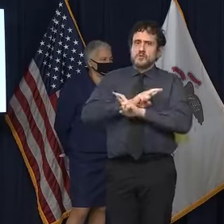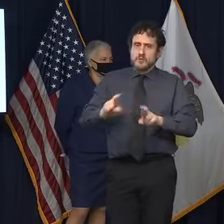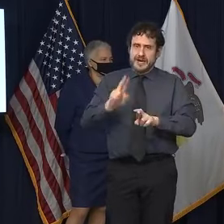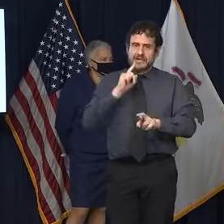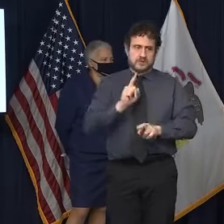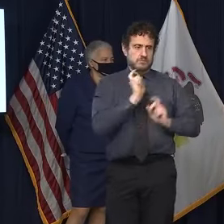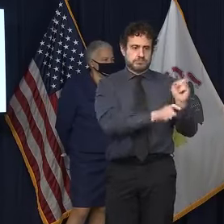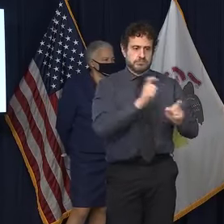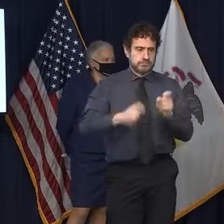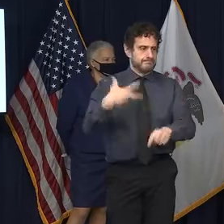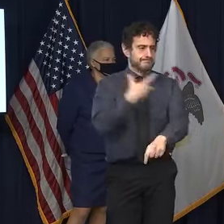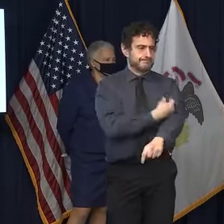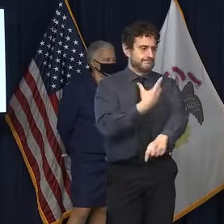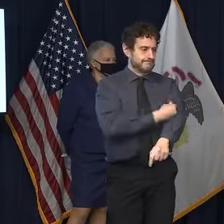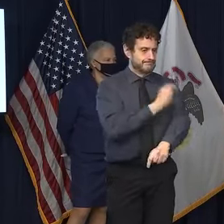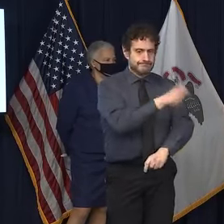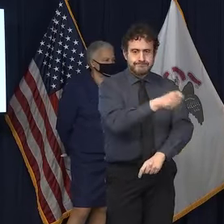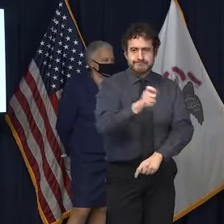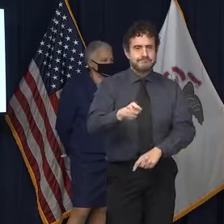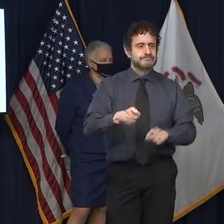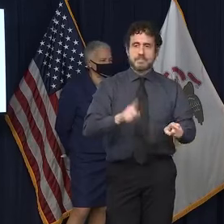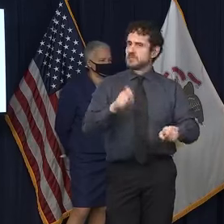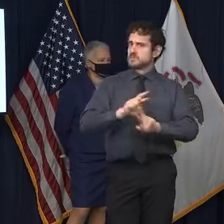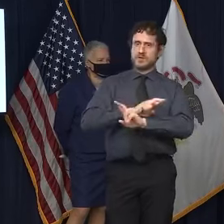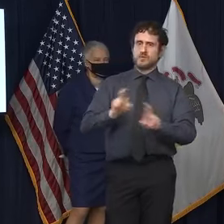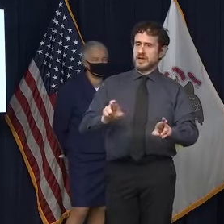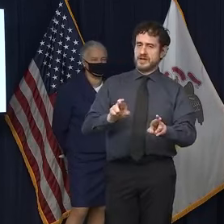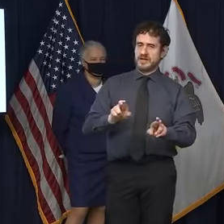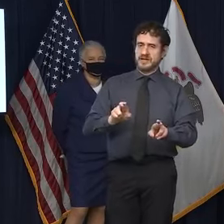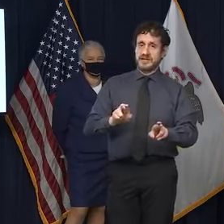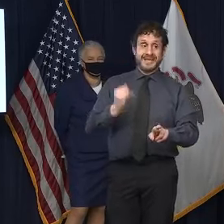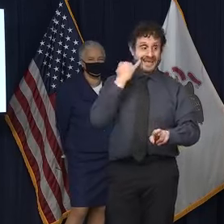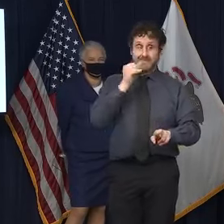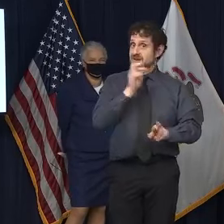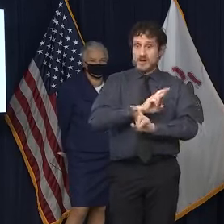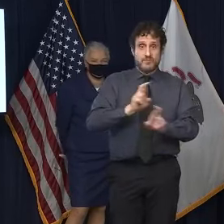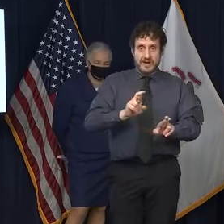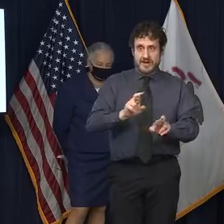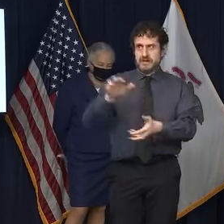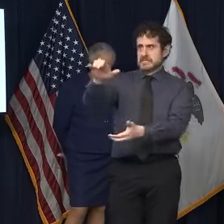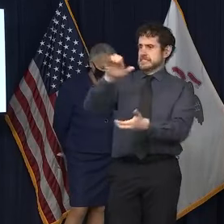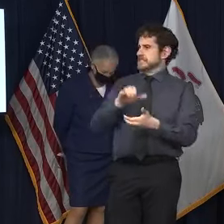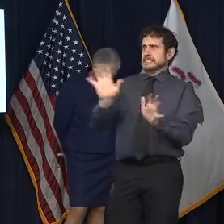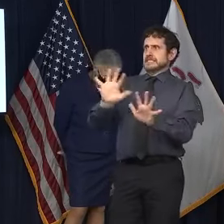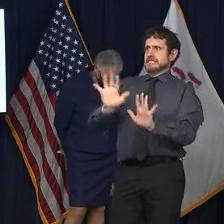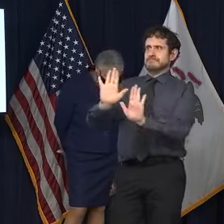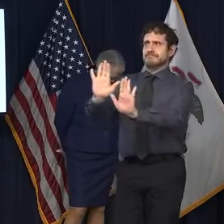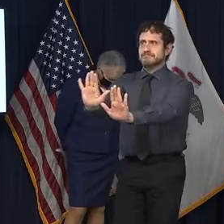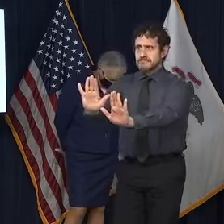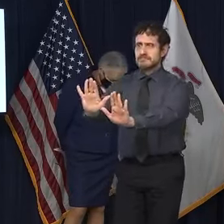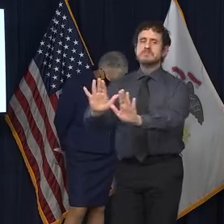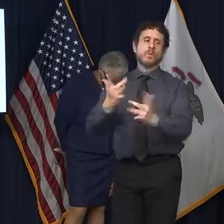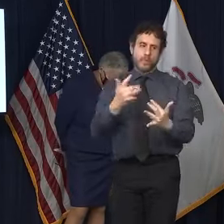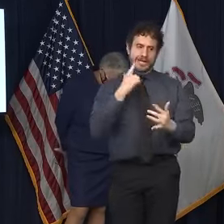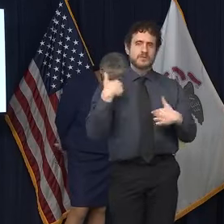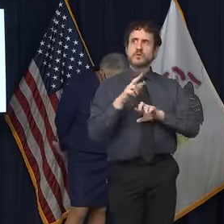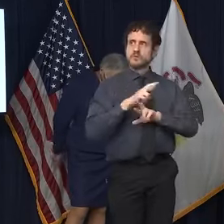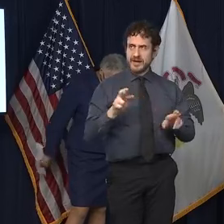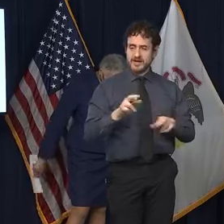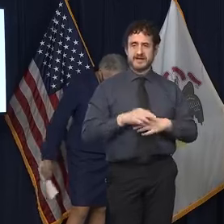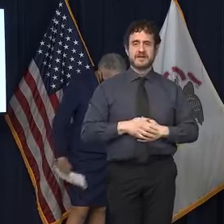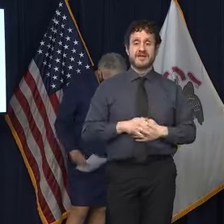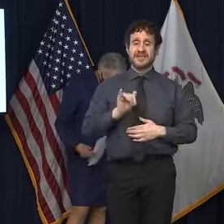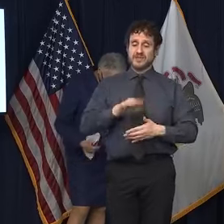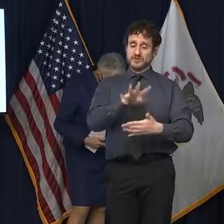put these in the arms of people, the healthcare workers that are going to be vaccinated. And so, you know, those that